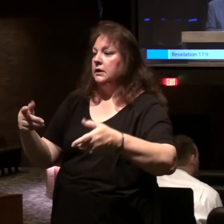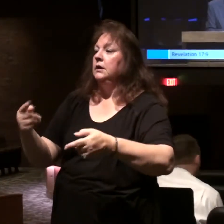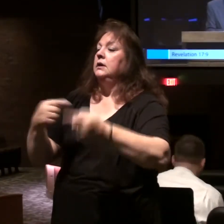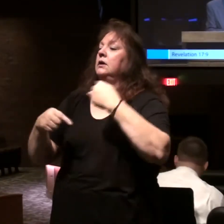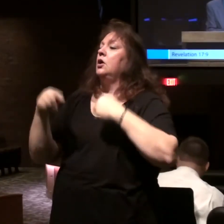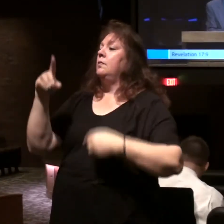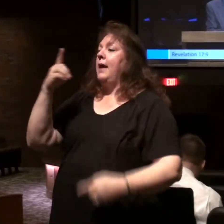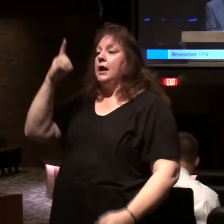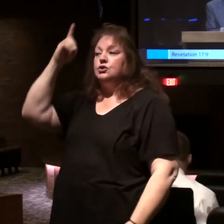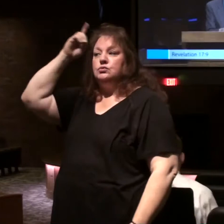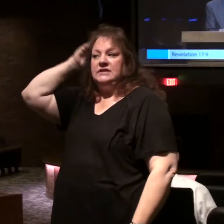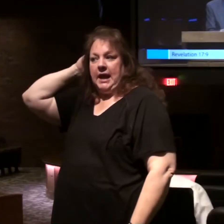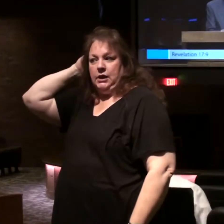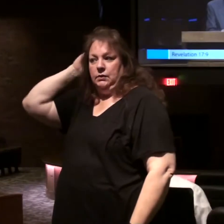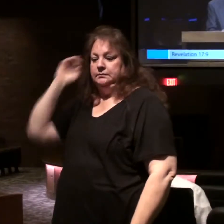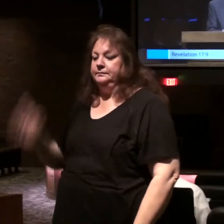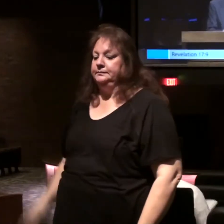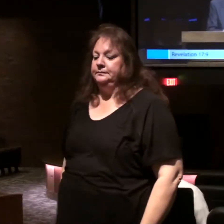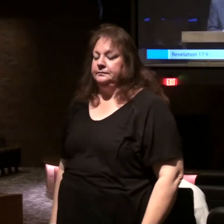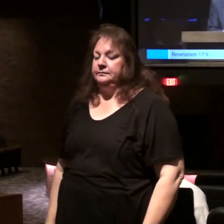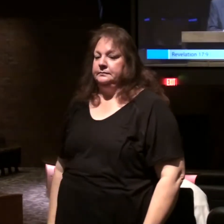again so if you go back there